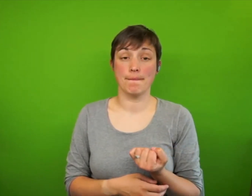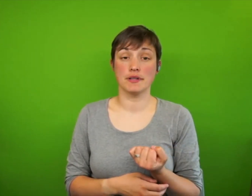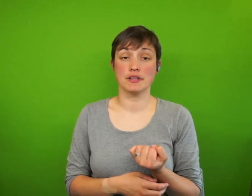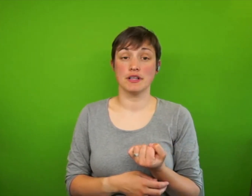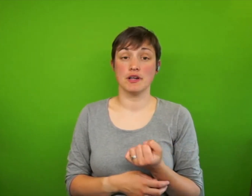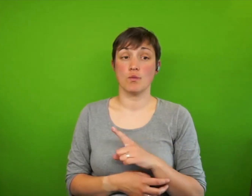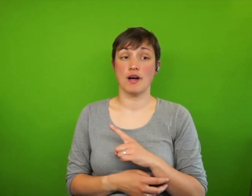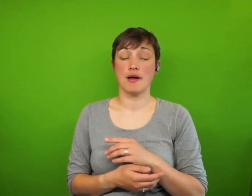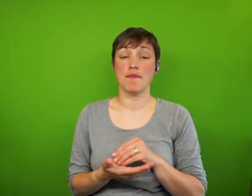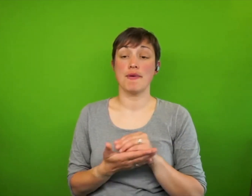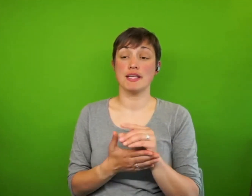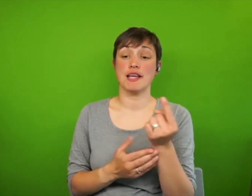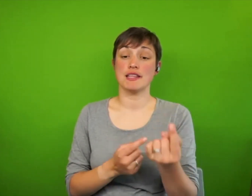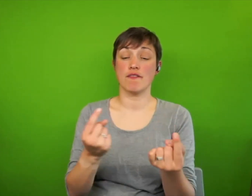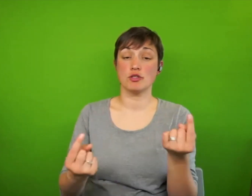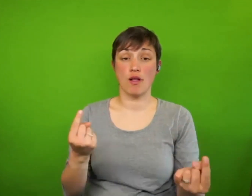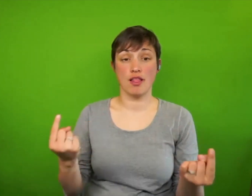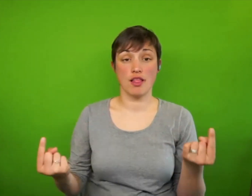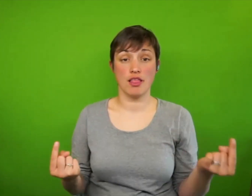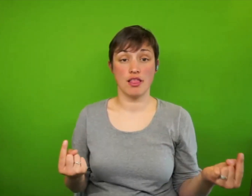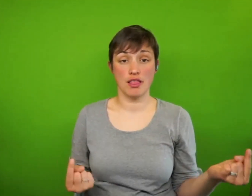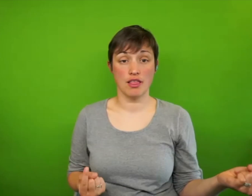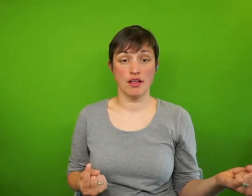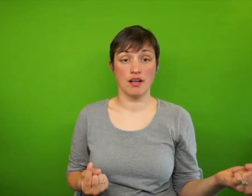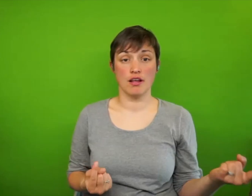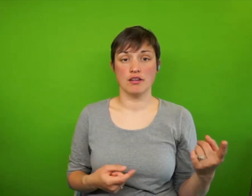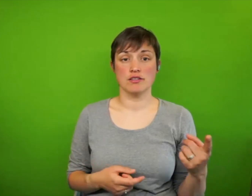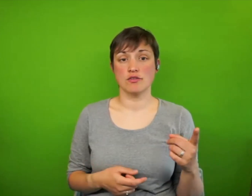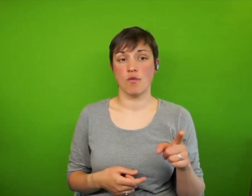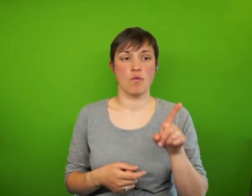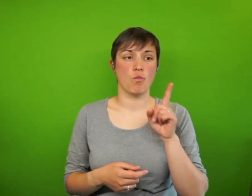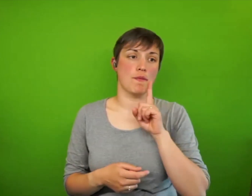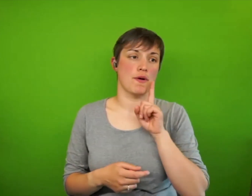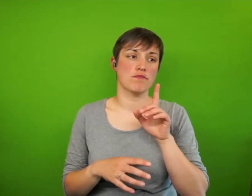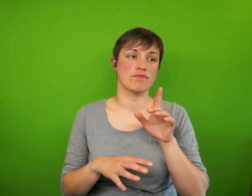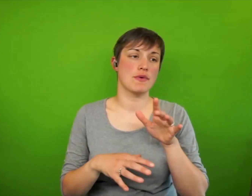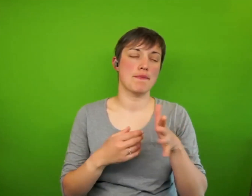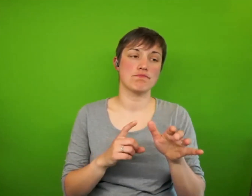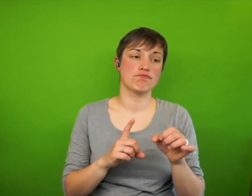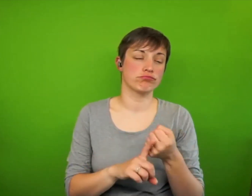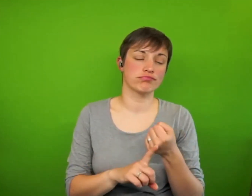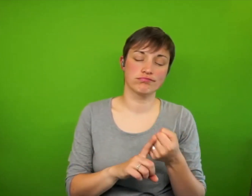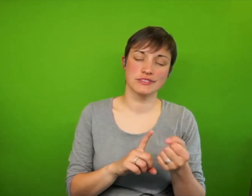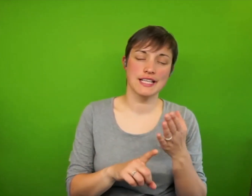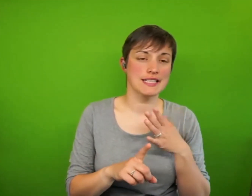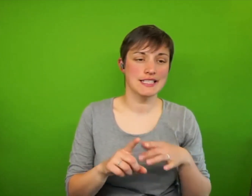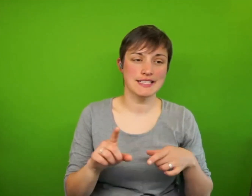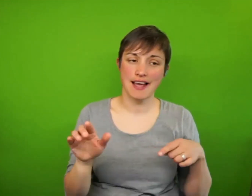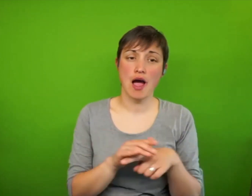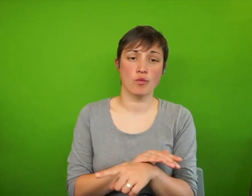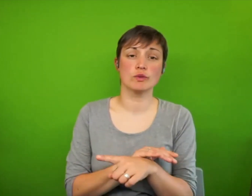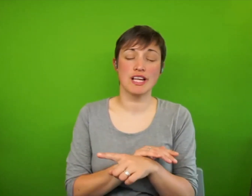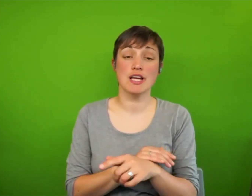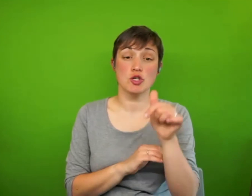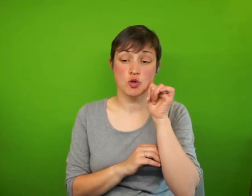paid on an individual basis. So, you know, say a woman subject to domestic violence needs to get out. She knows she's got